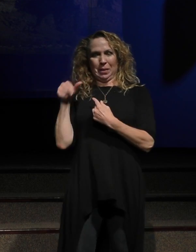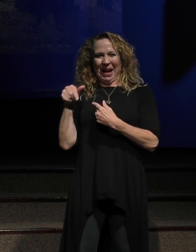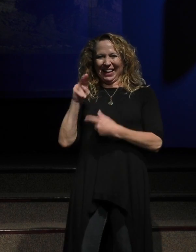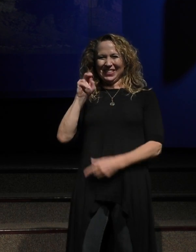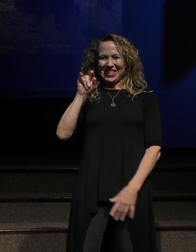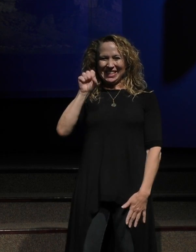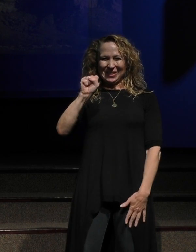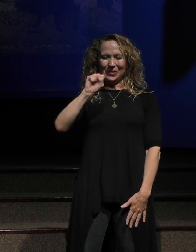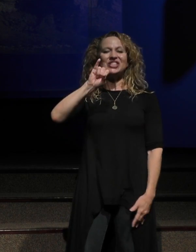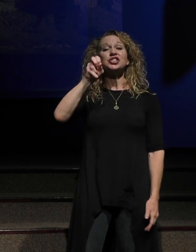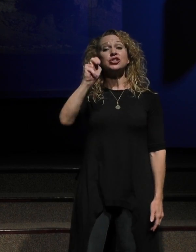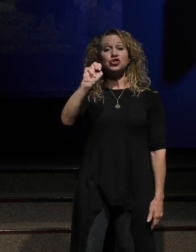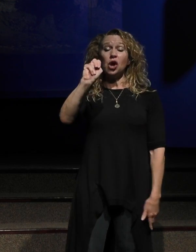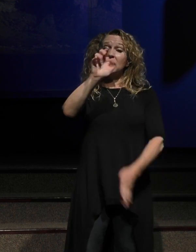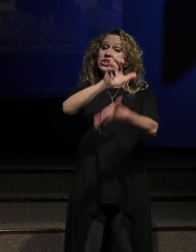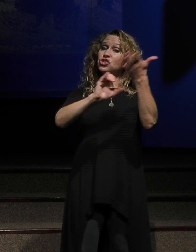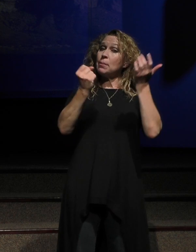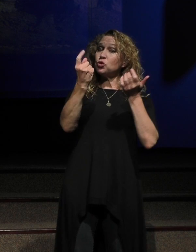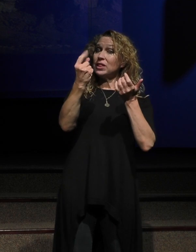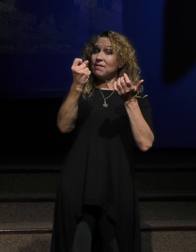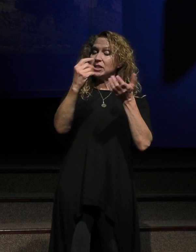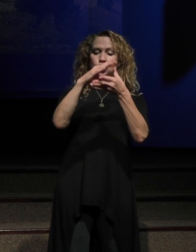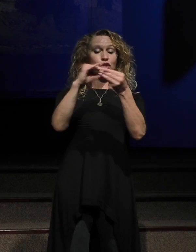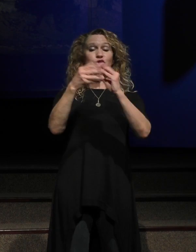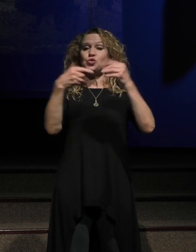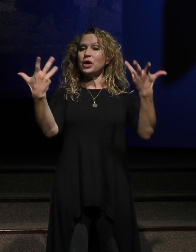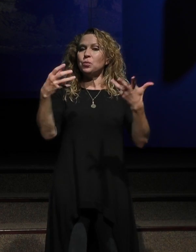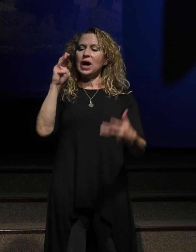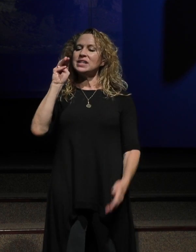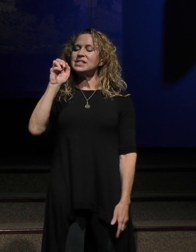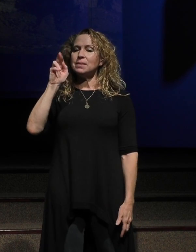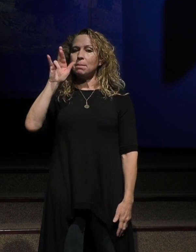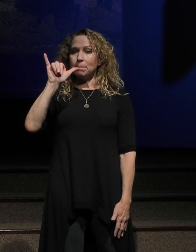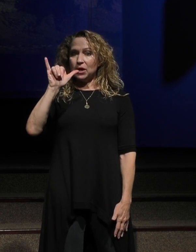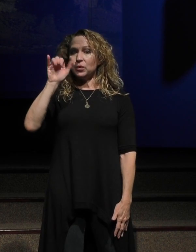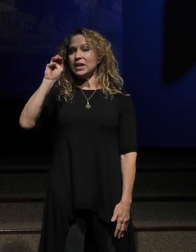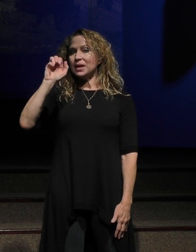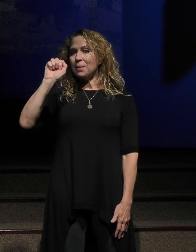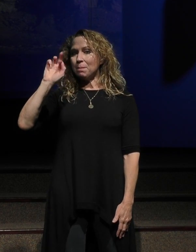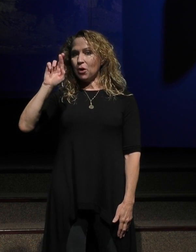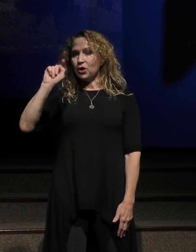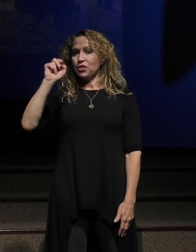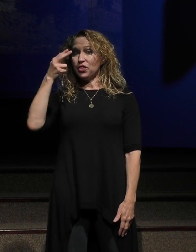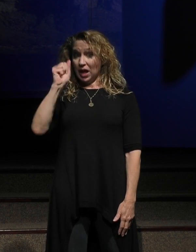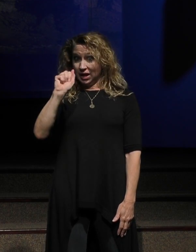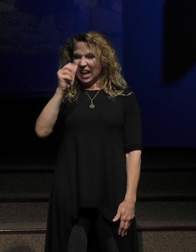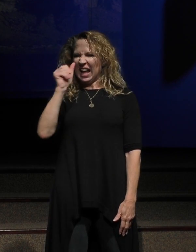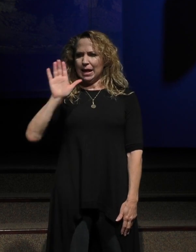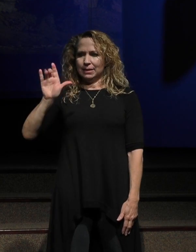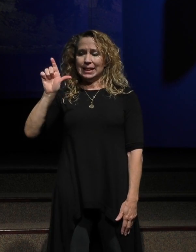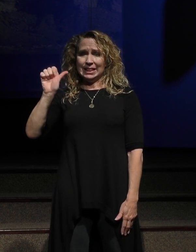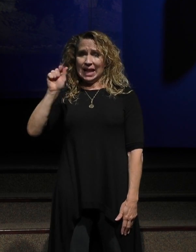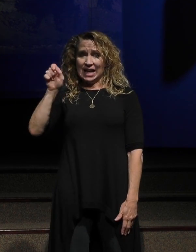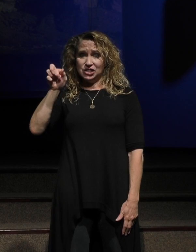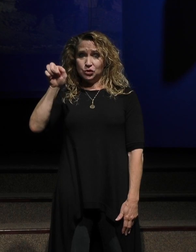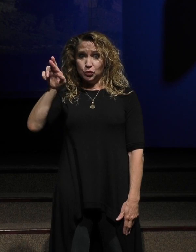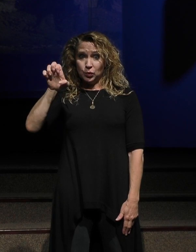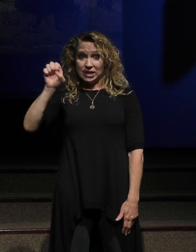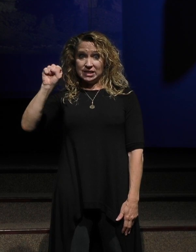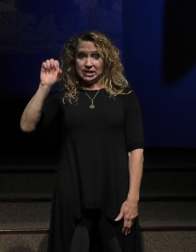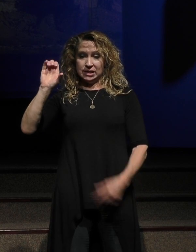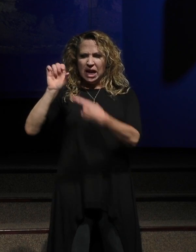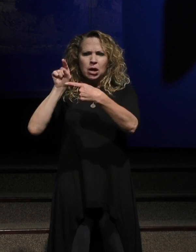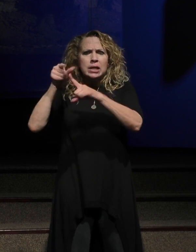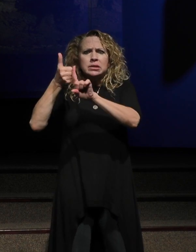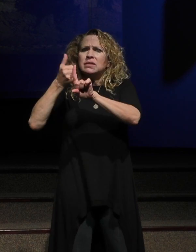chapter 11, it's the story of Mary and Martha and their brother Lazarus, as Pastor Marcus was saying, Lazarus is very sick. And what's interesting to me is that when Jesus